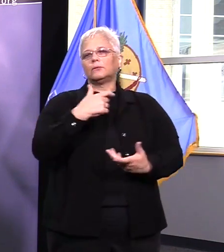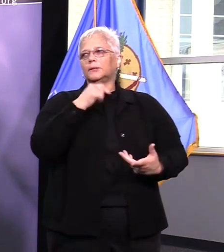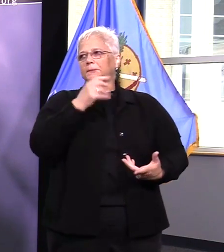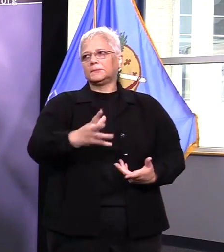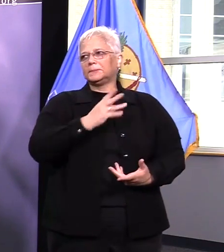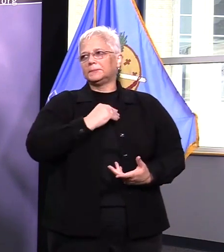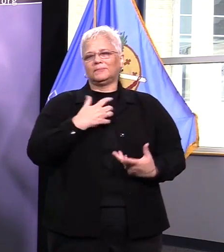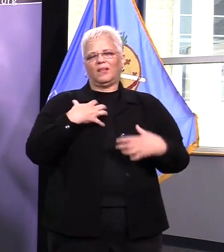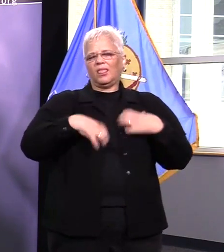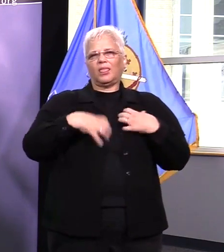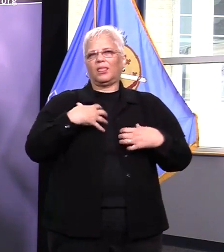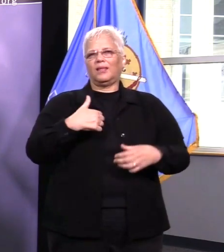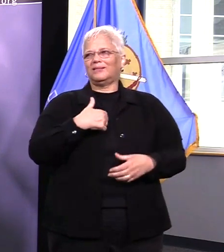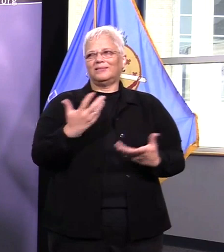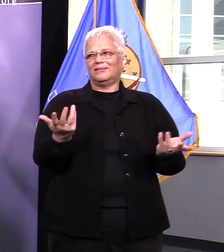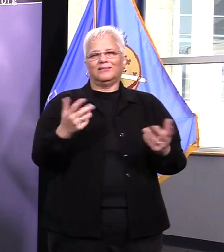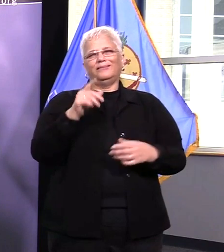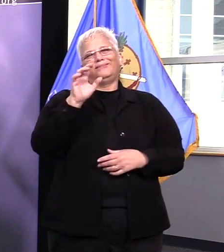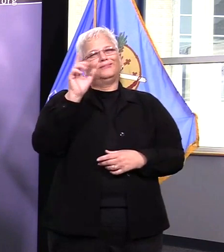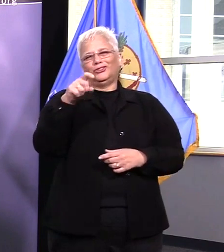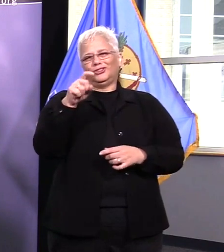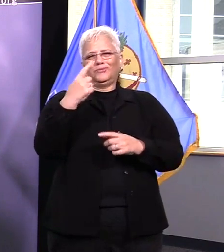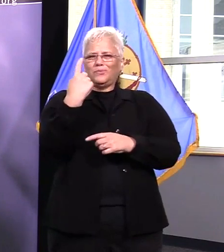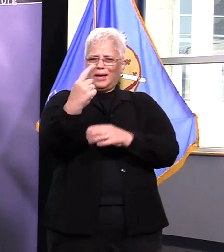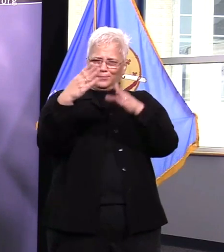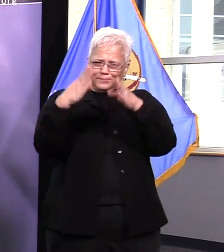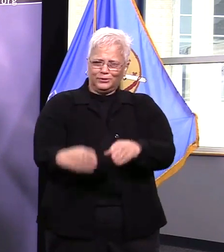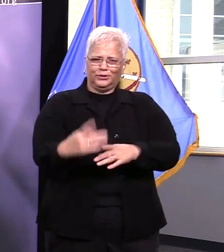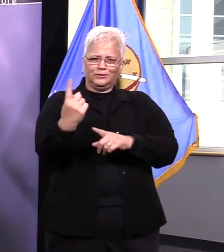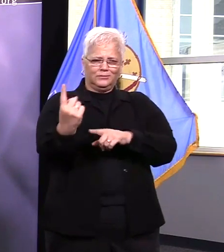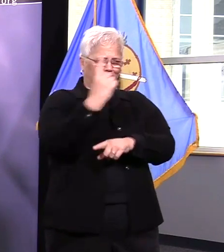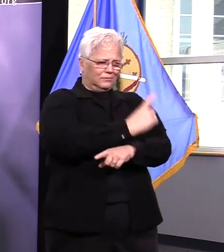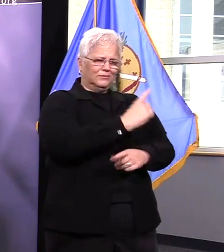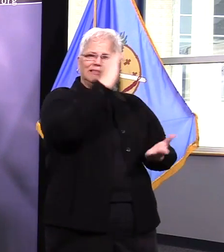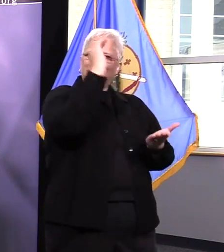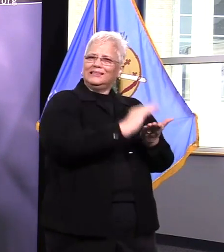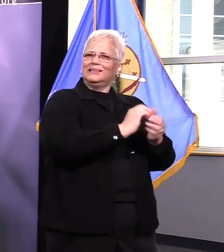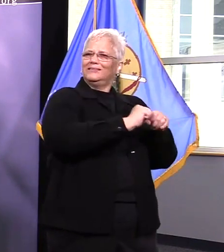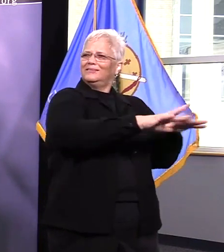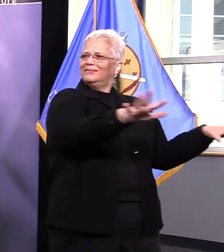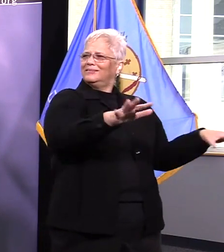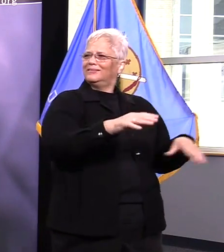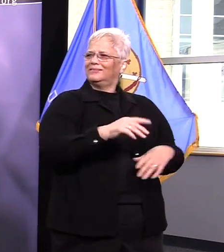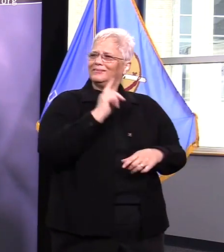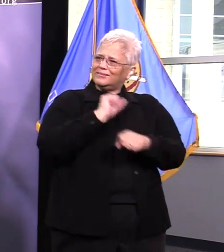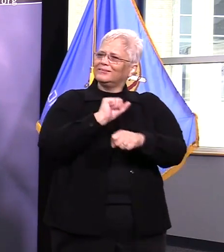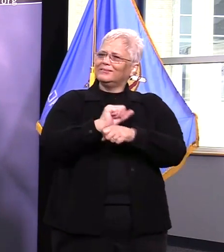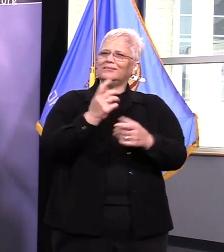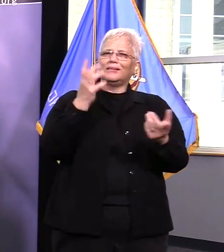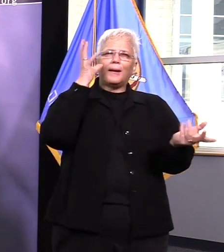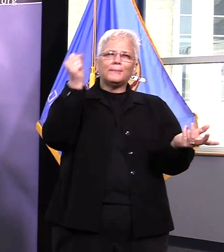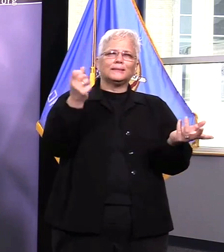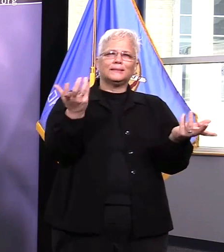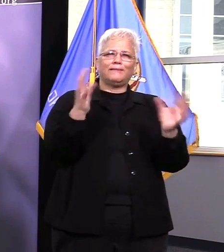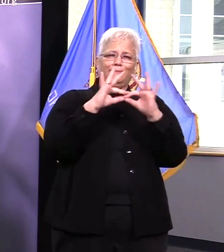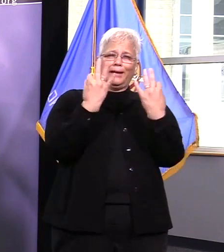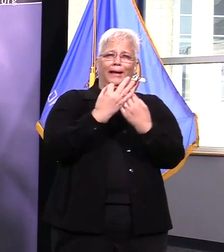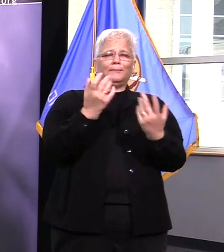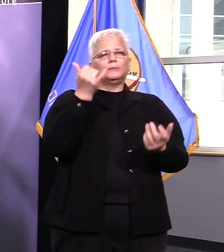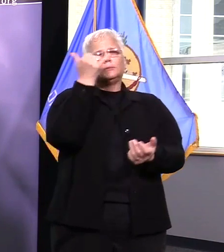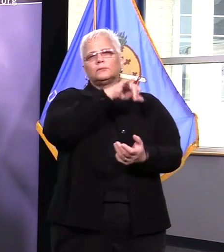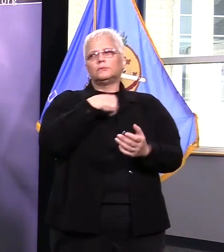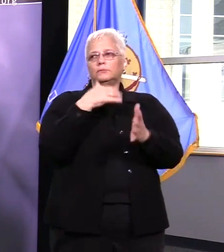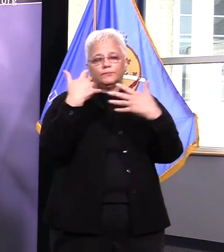the number of times that you go uh the number of people you know we we talk about this and i'll bring it up again and again the more